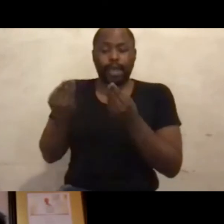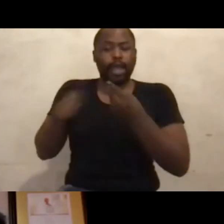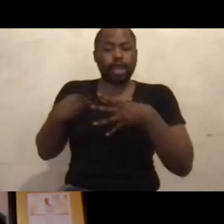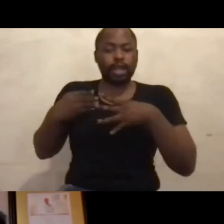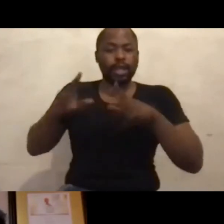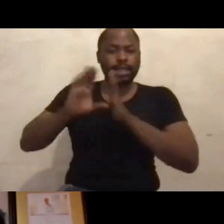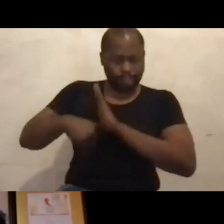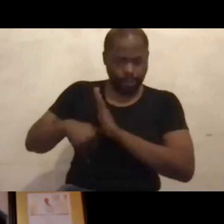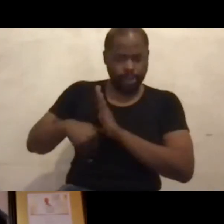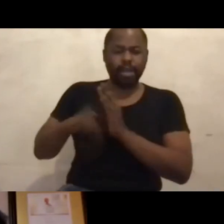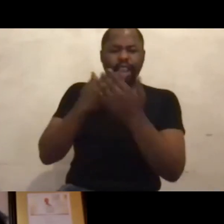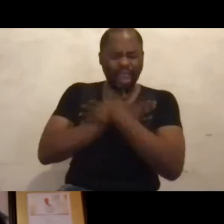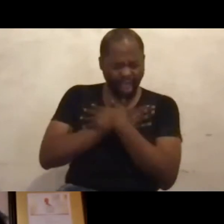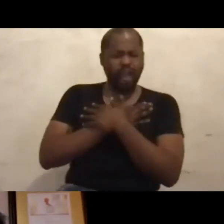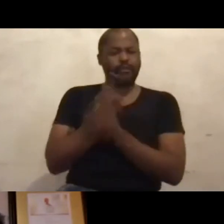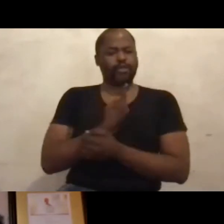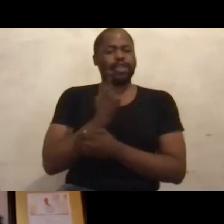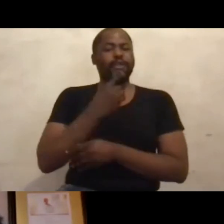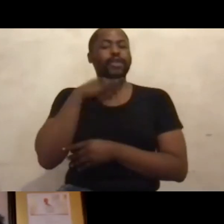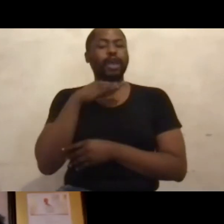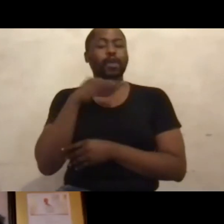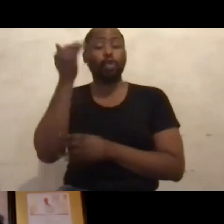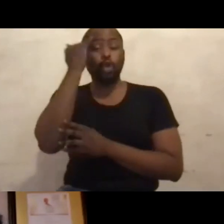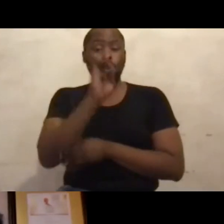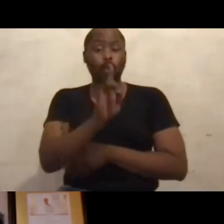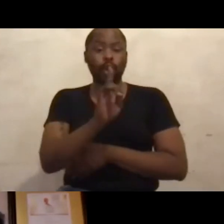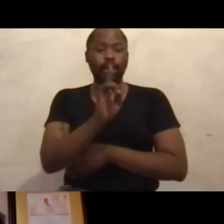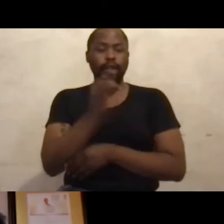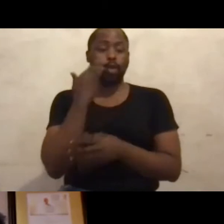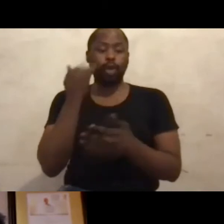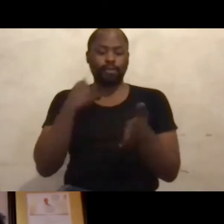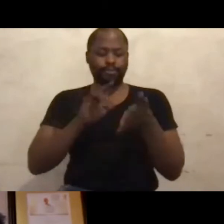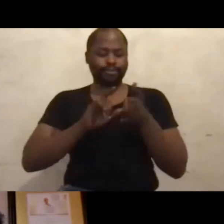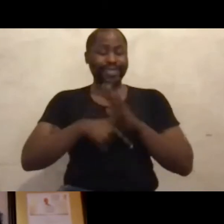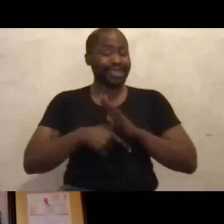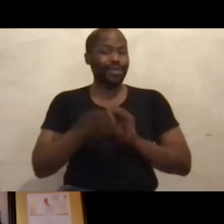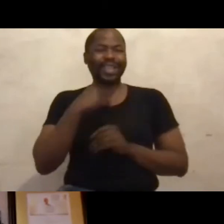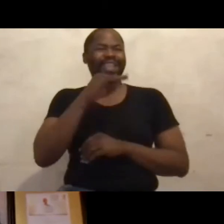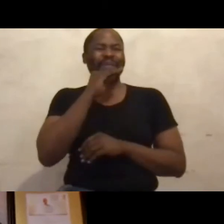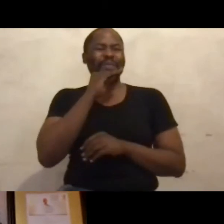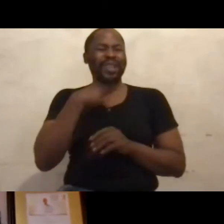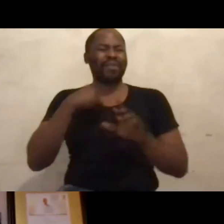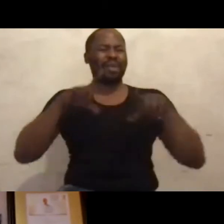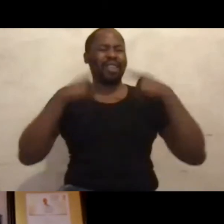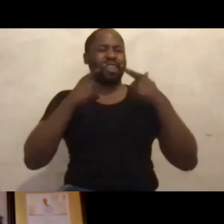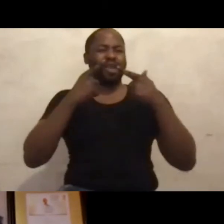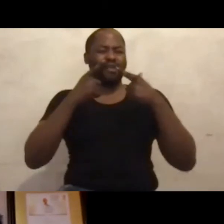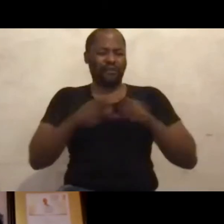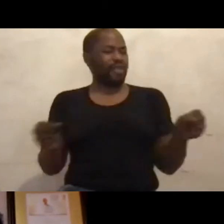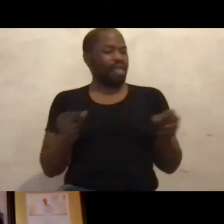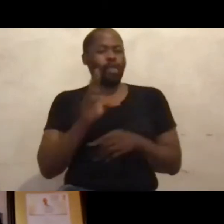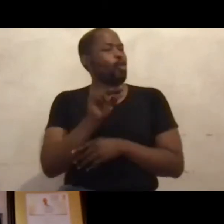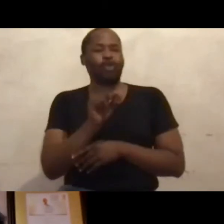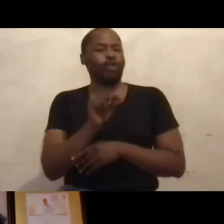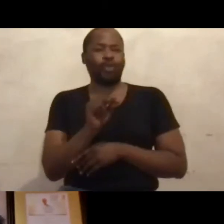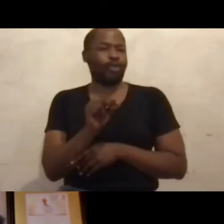yourself enough to know that being disabled does not mean that your life has ended. It does not